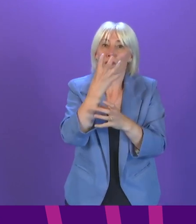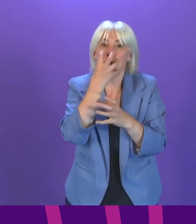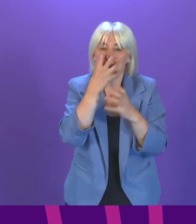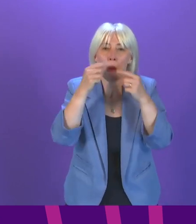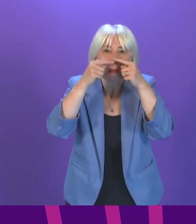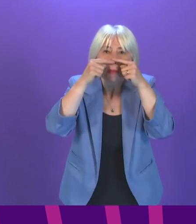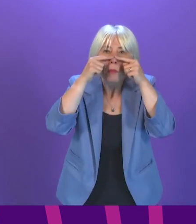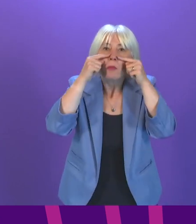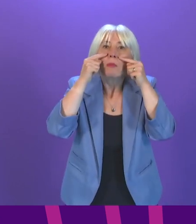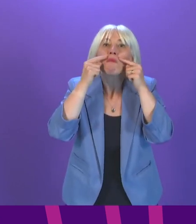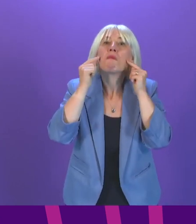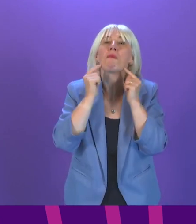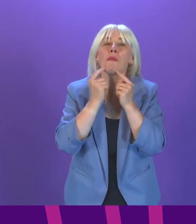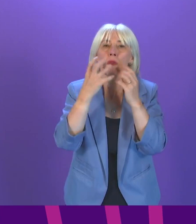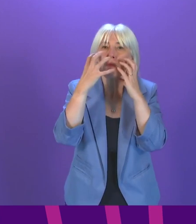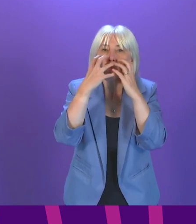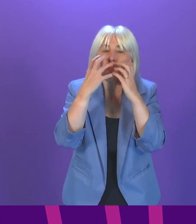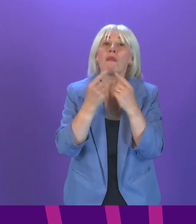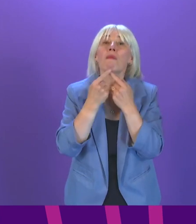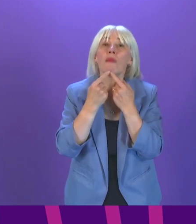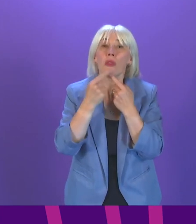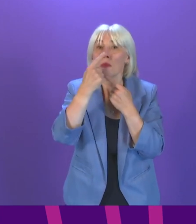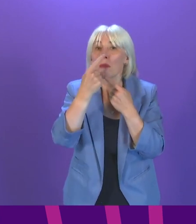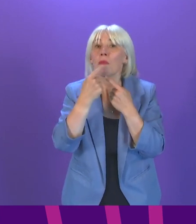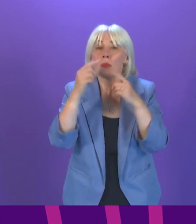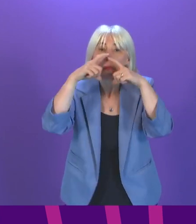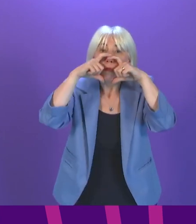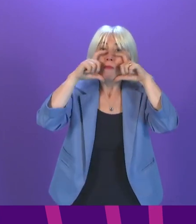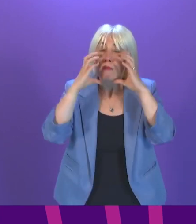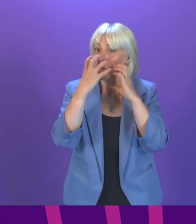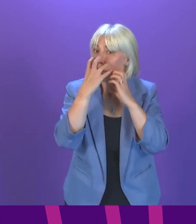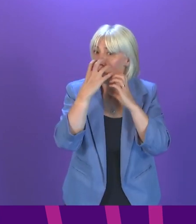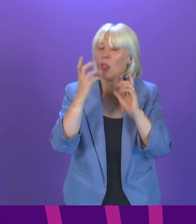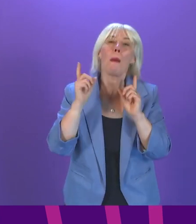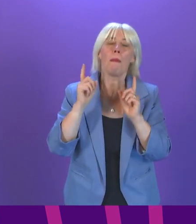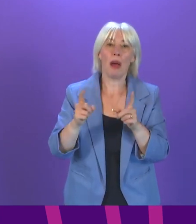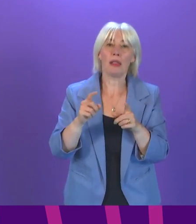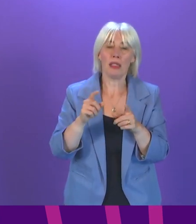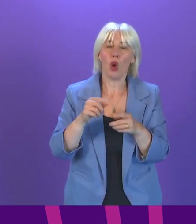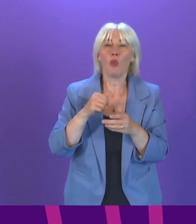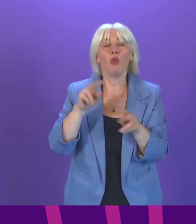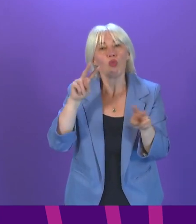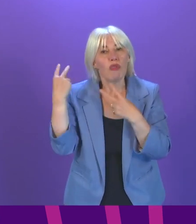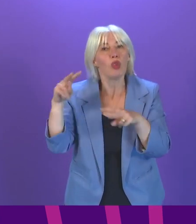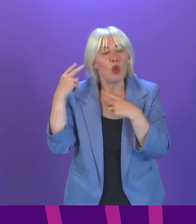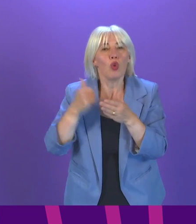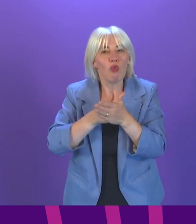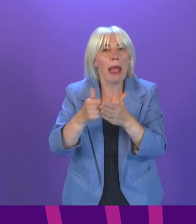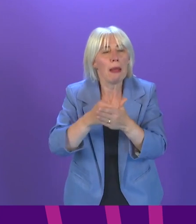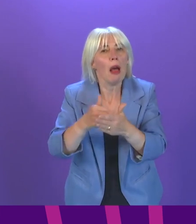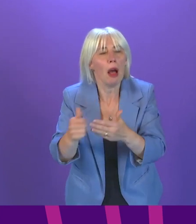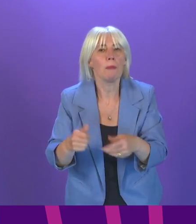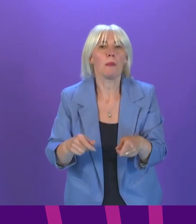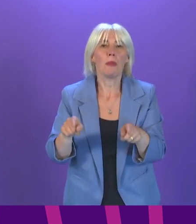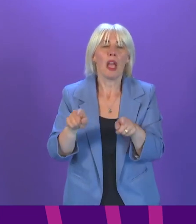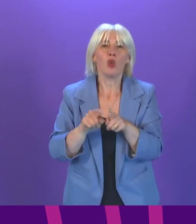over somebody's mouth, nose and chin. The mandatory requirement to continue face coverings is subject to regular review and will continue to take account